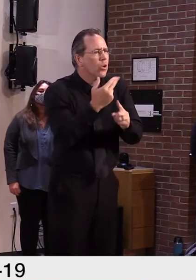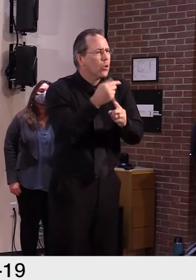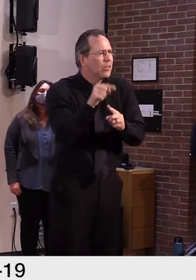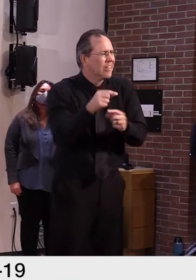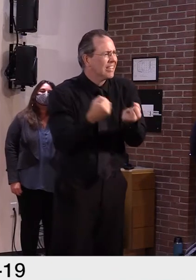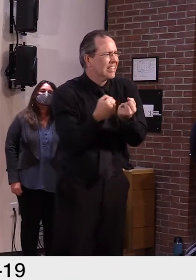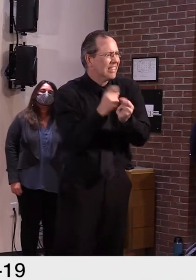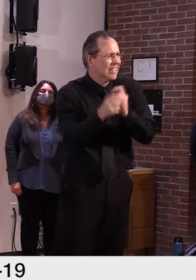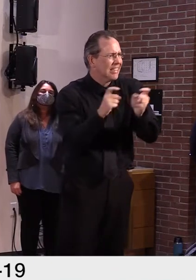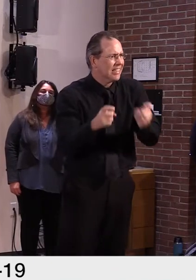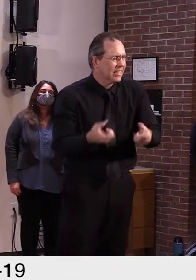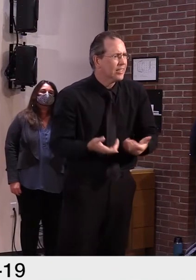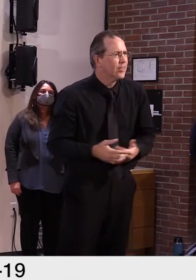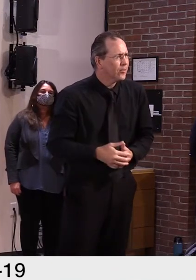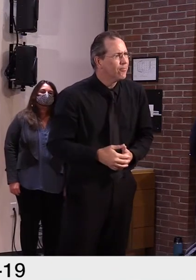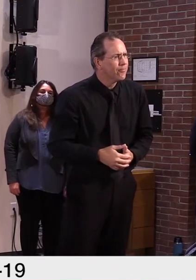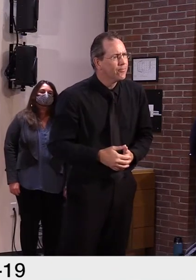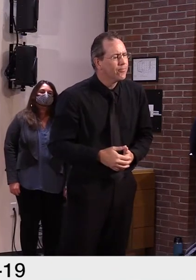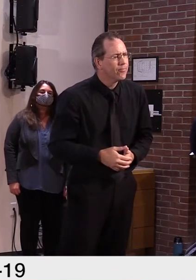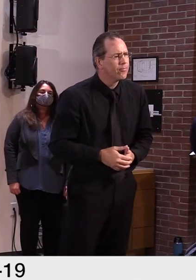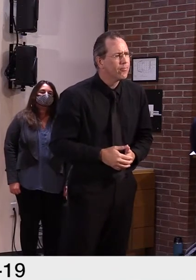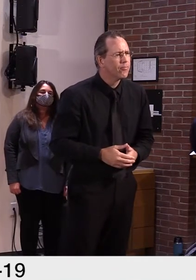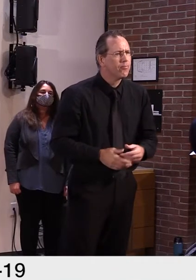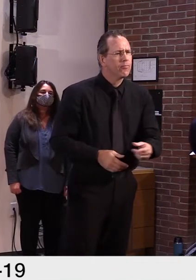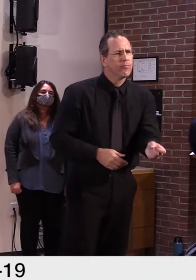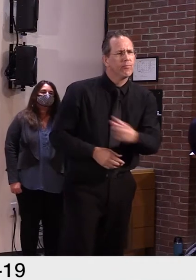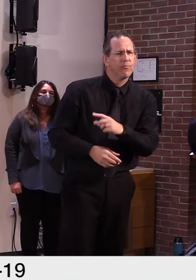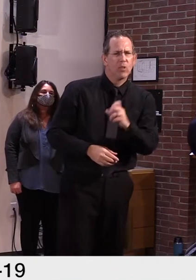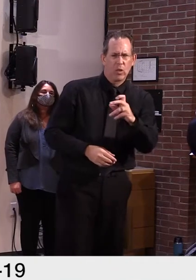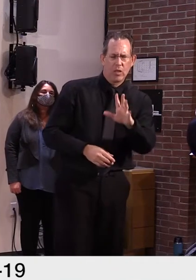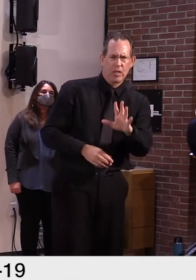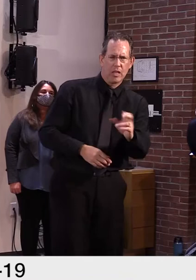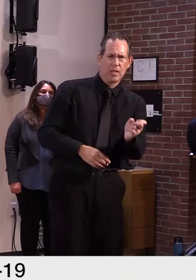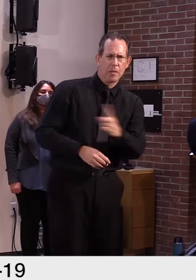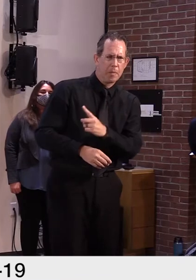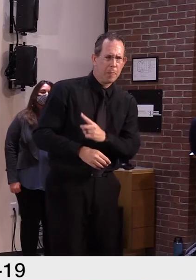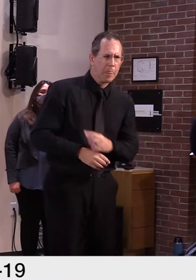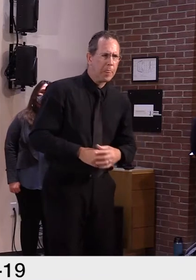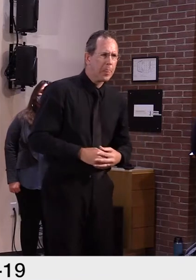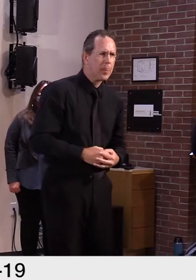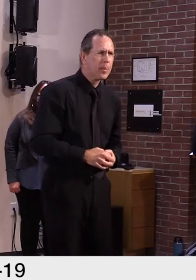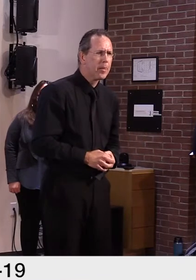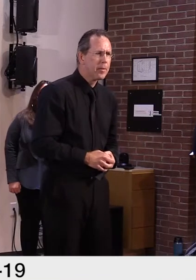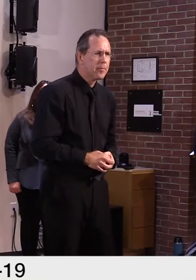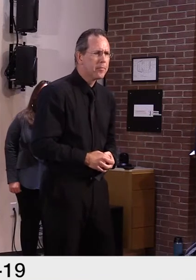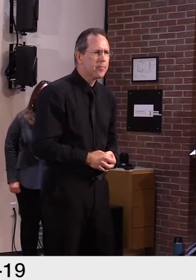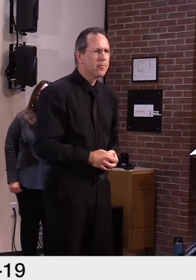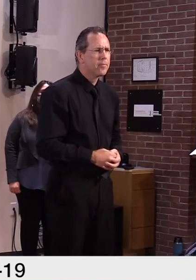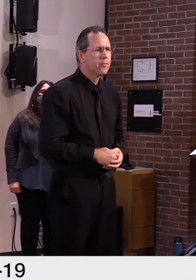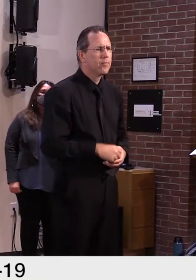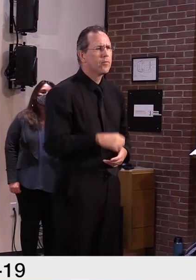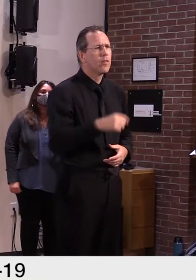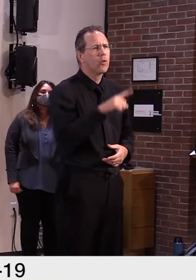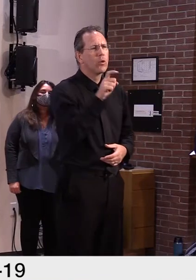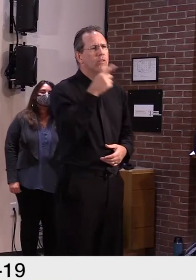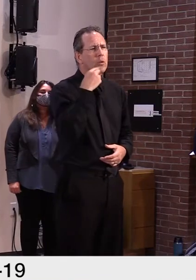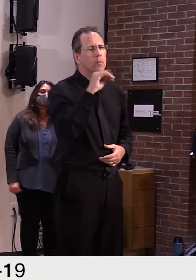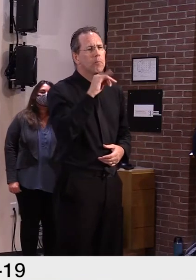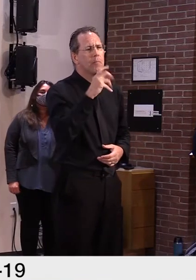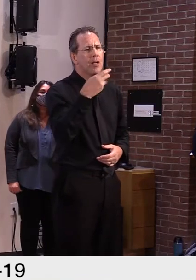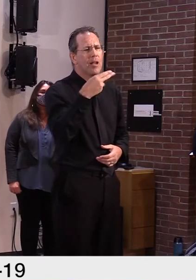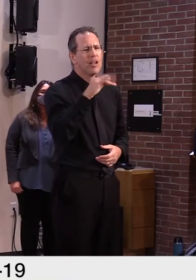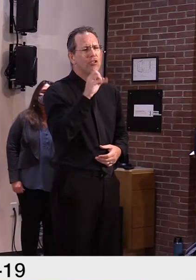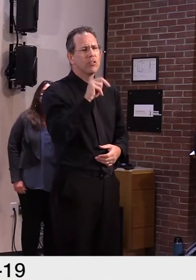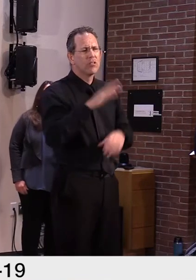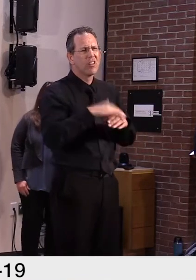Okay, and this is a question for Mike Harrington if he's on the line. Did the people who were